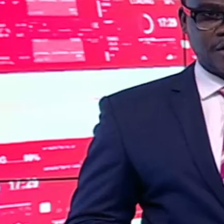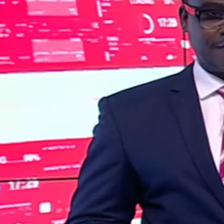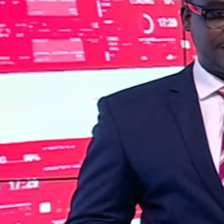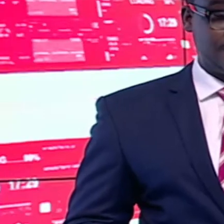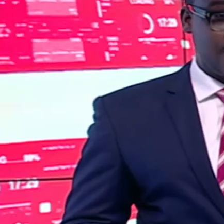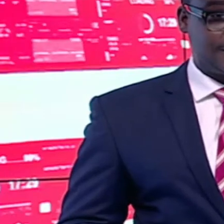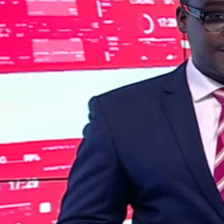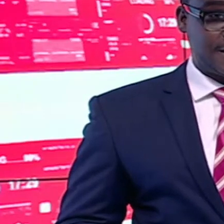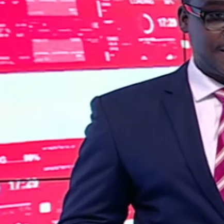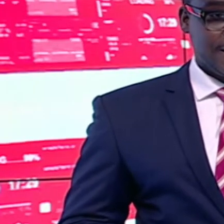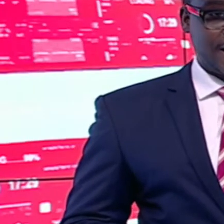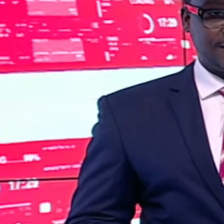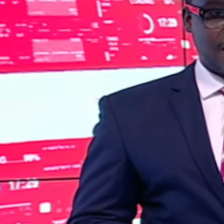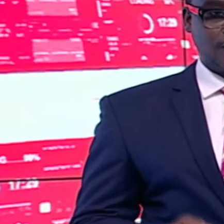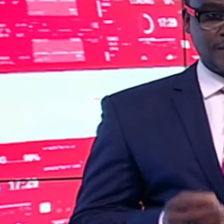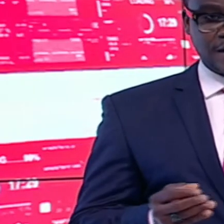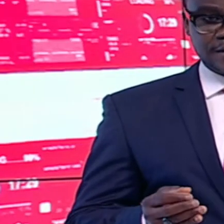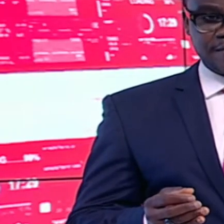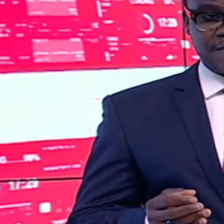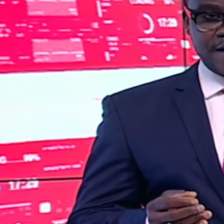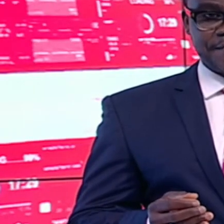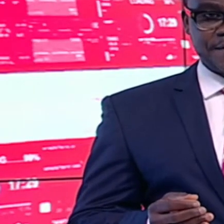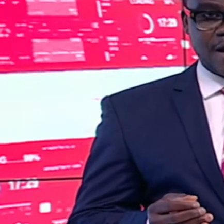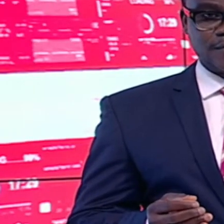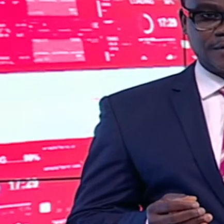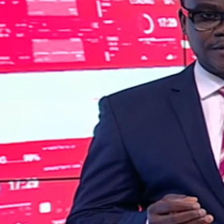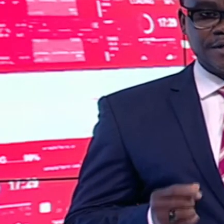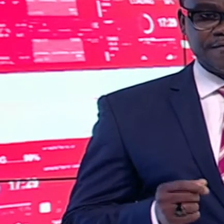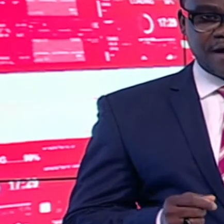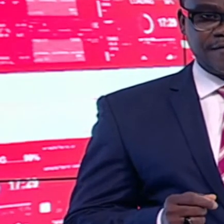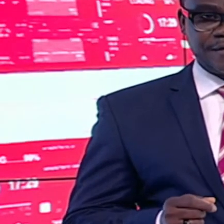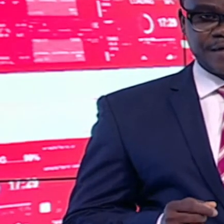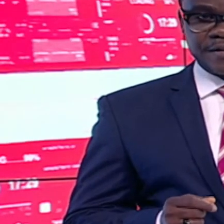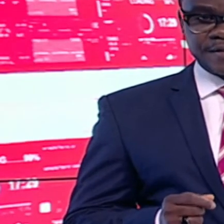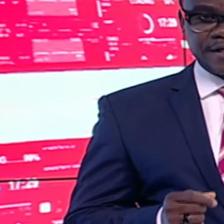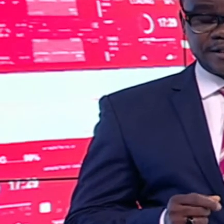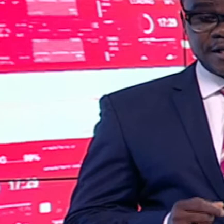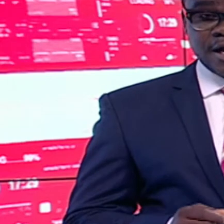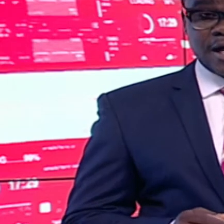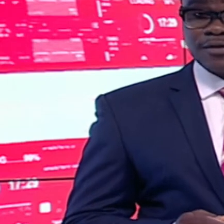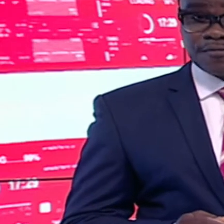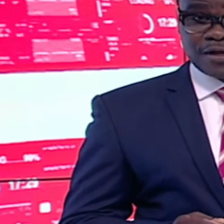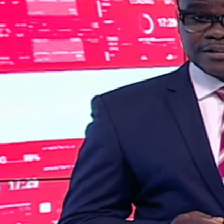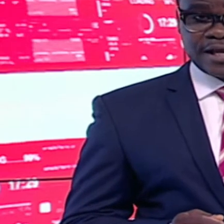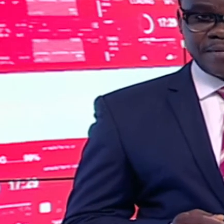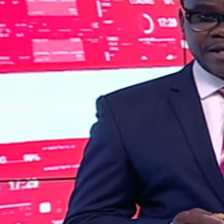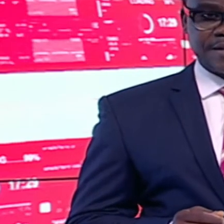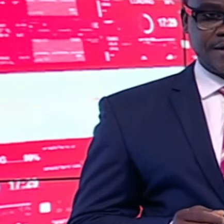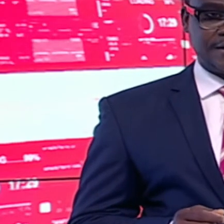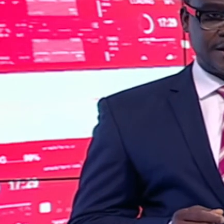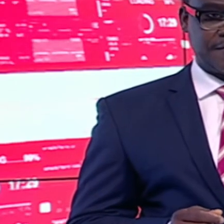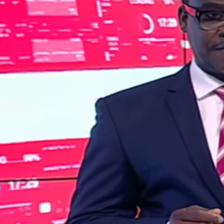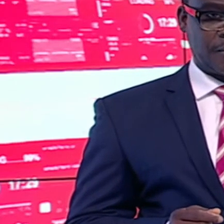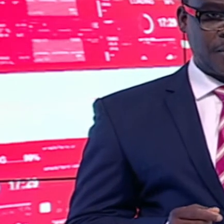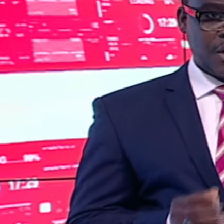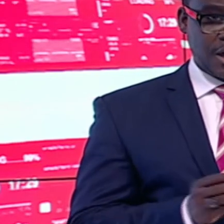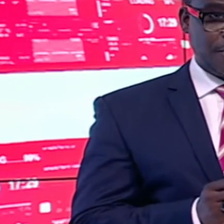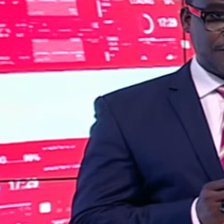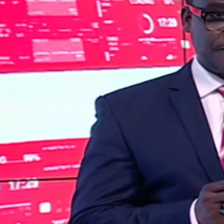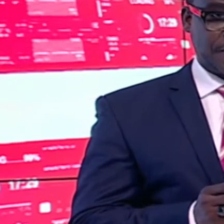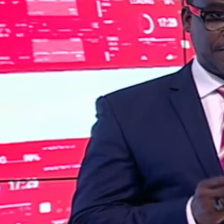Ghana's COVID-19 case count stands at 5,530. As of Wednesday, May 13,